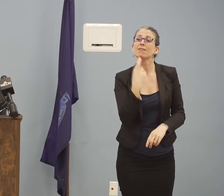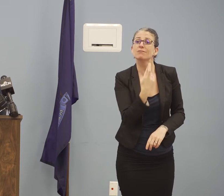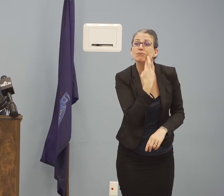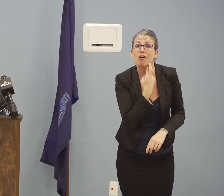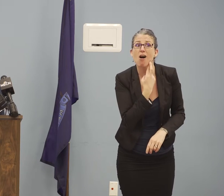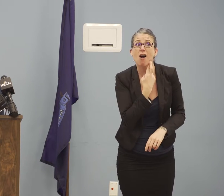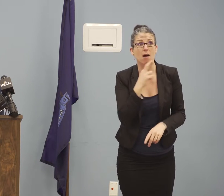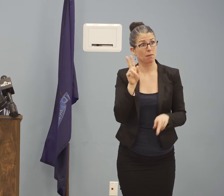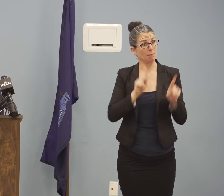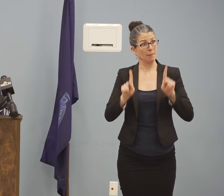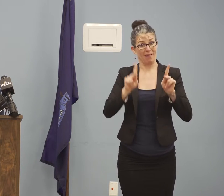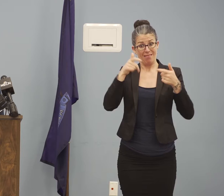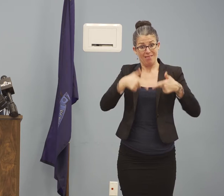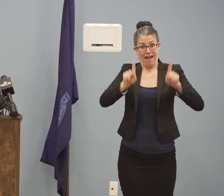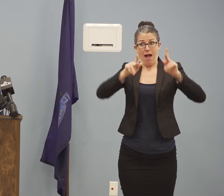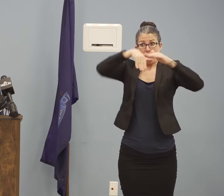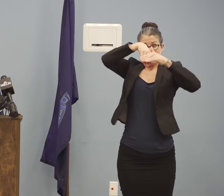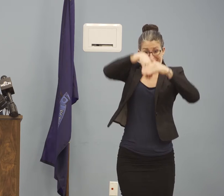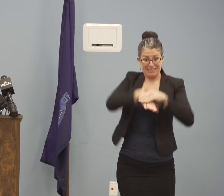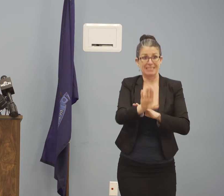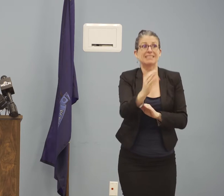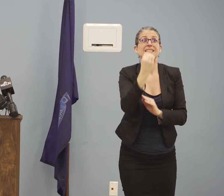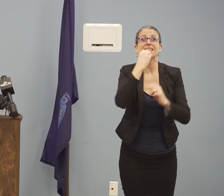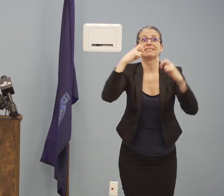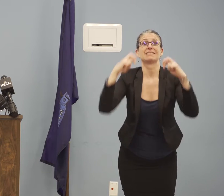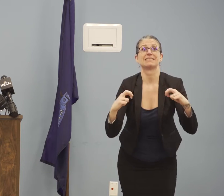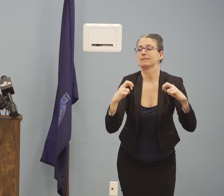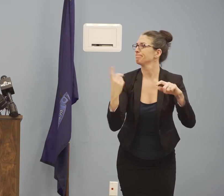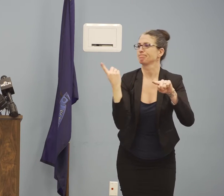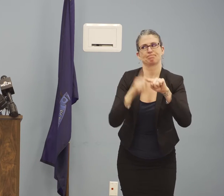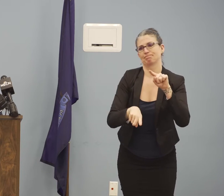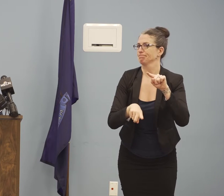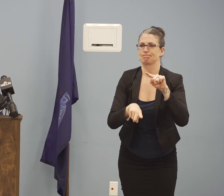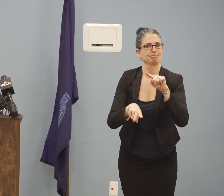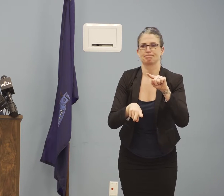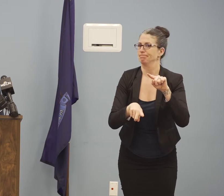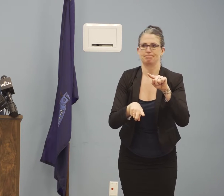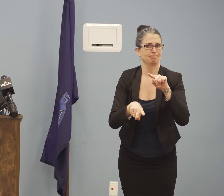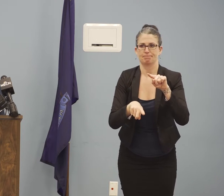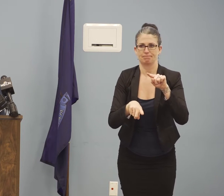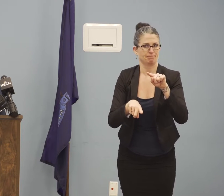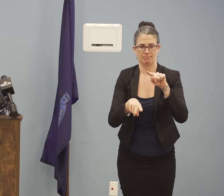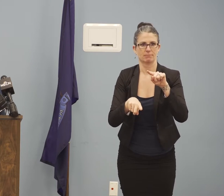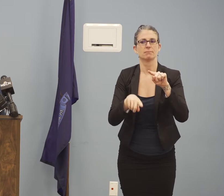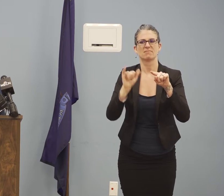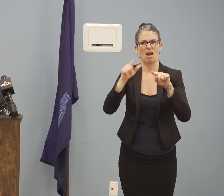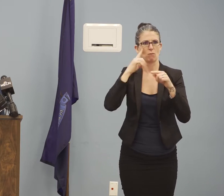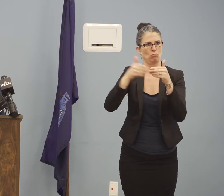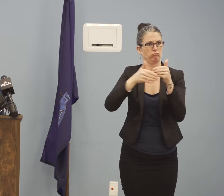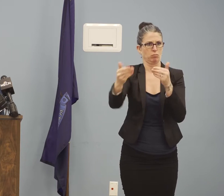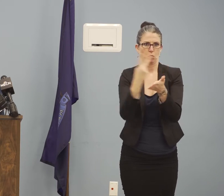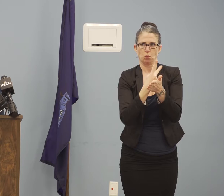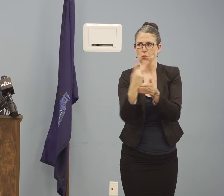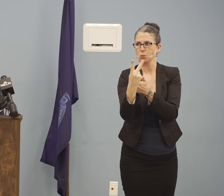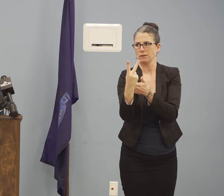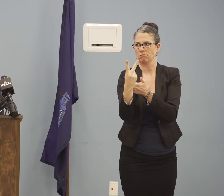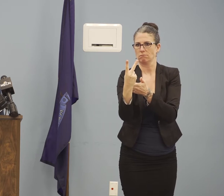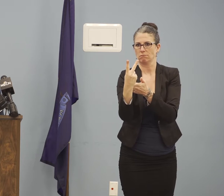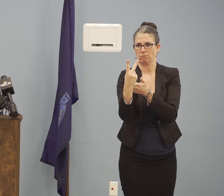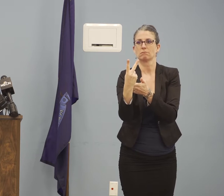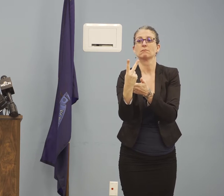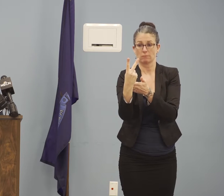at 6 pm. This order will extend for the next 14 days through midnight March